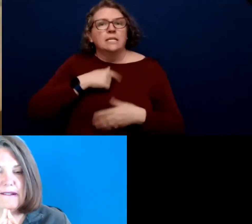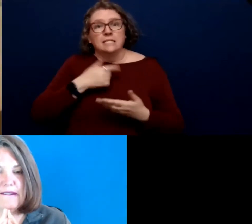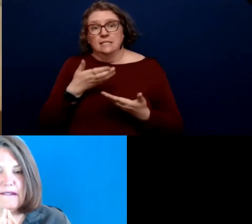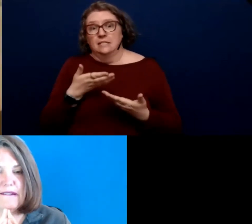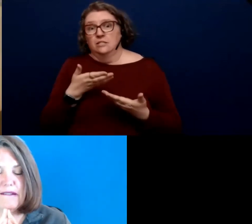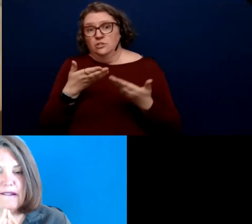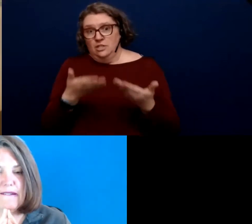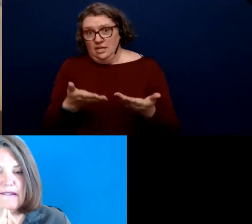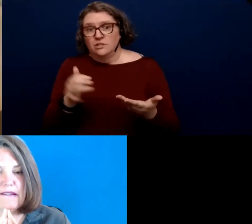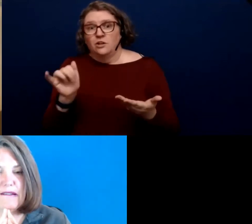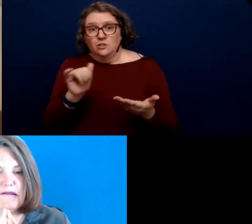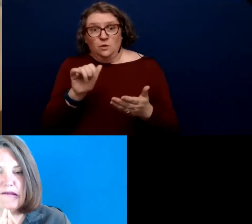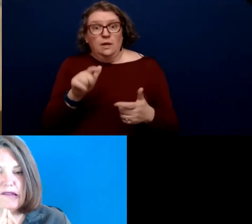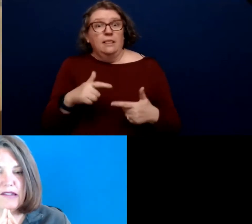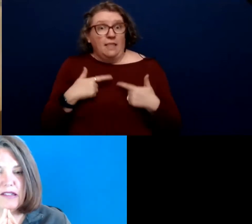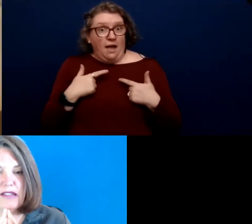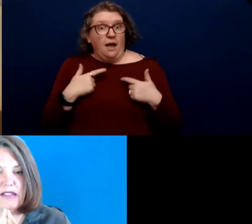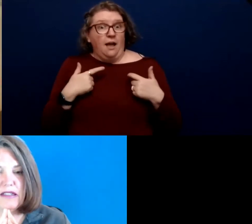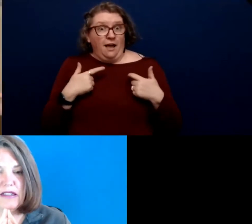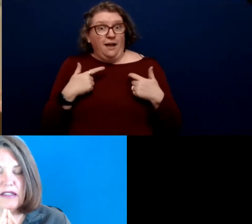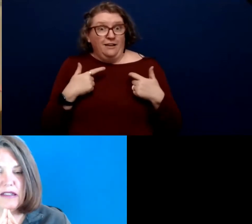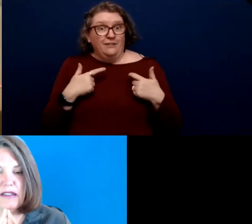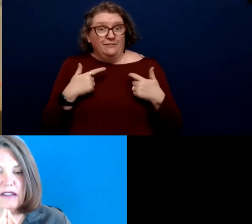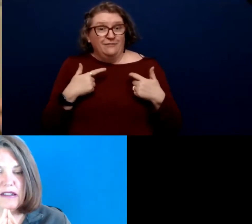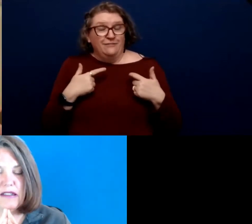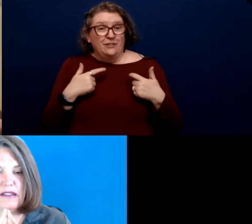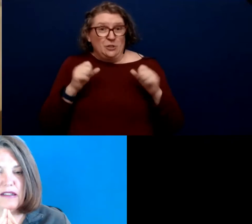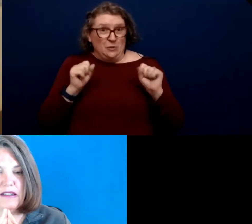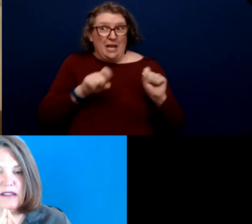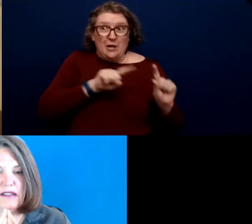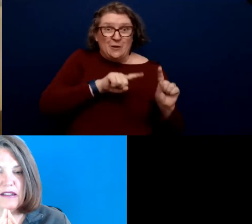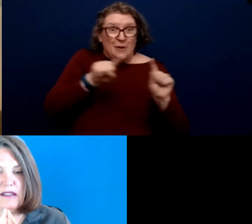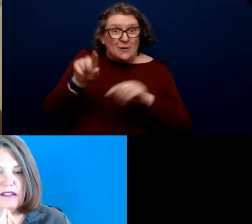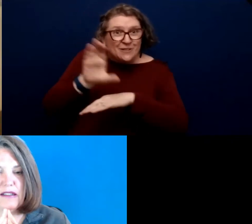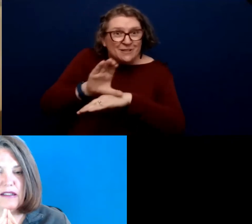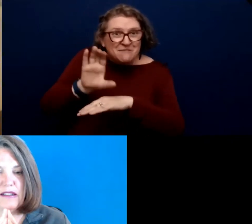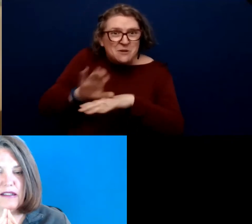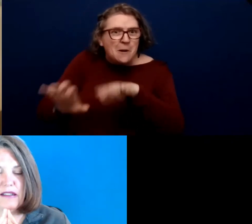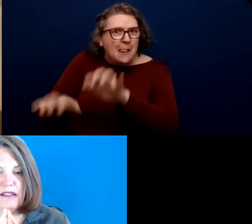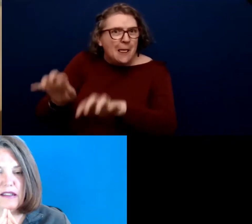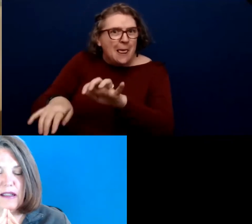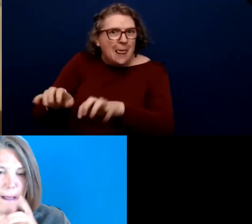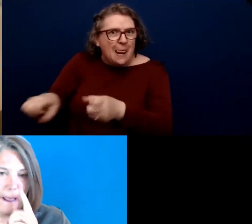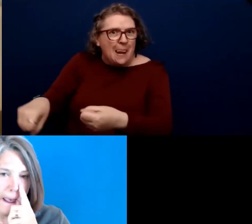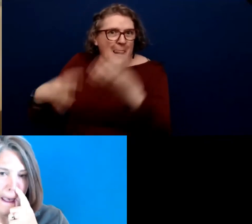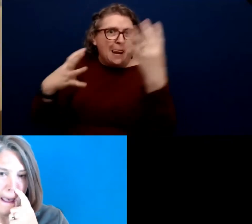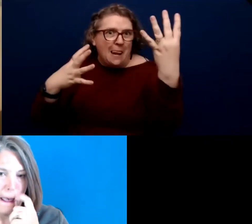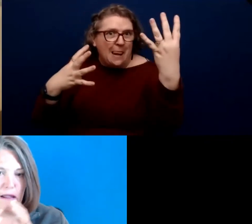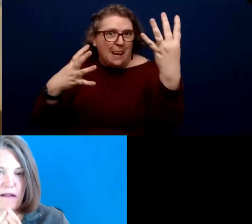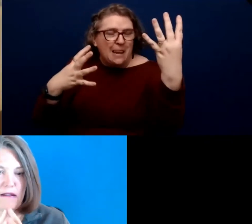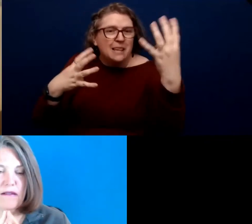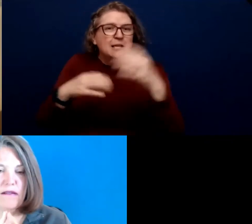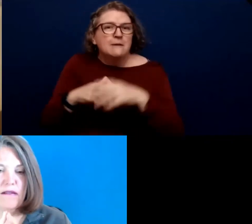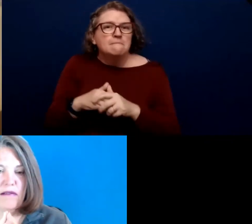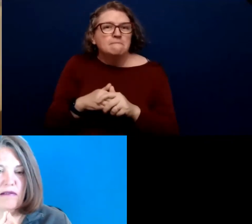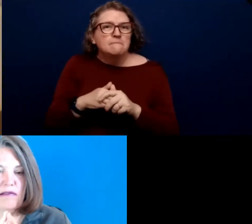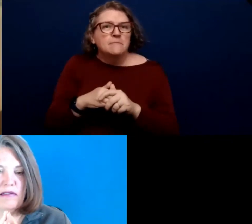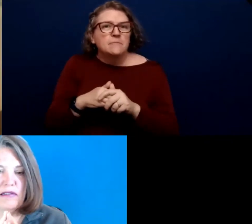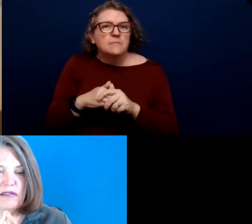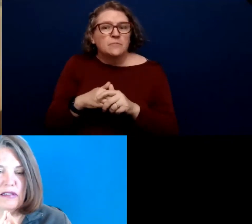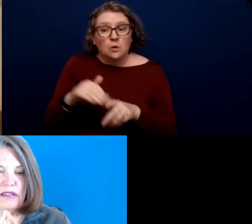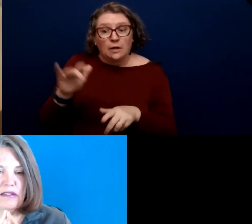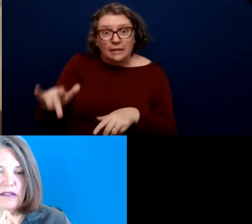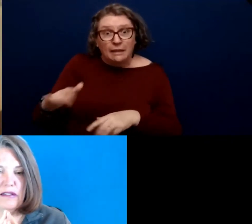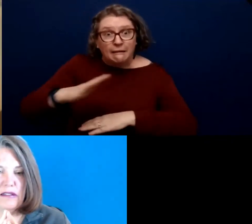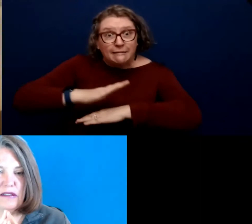in a live session, you might go up to the computer and put on the